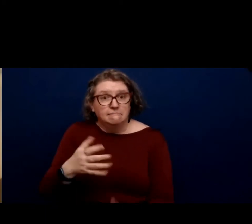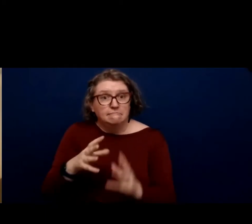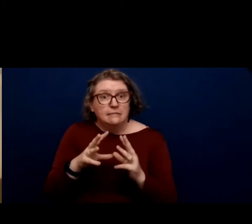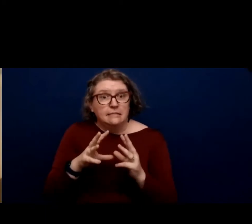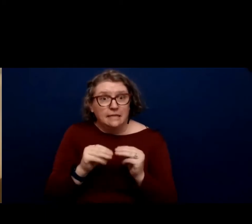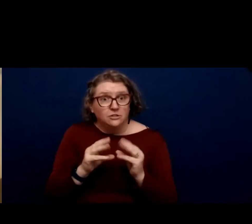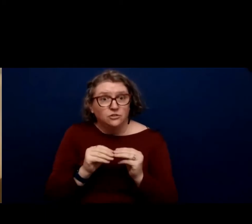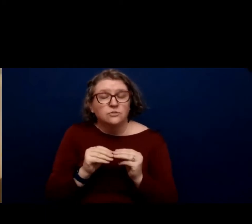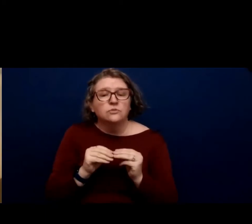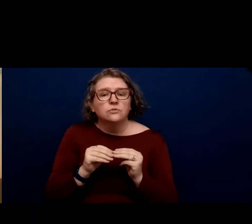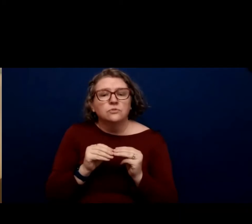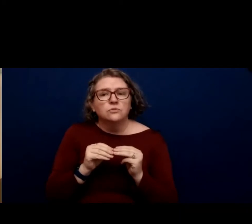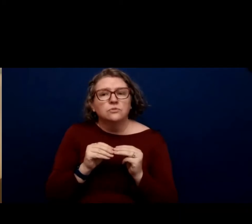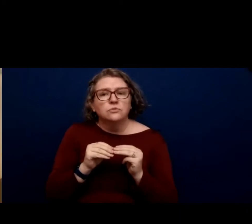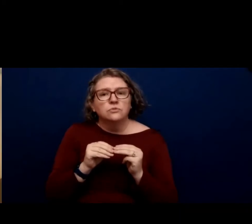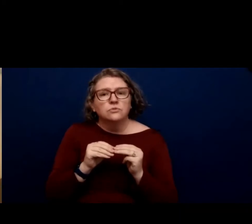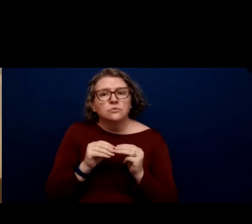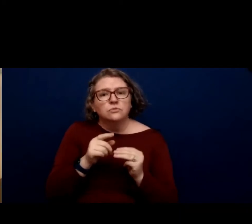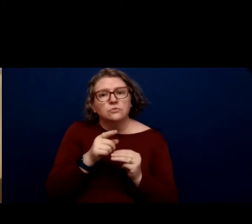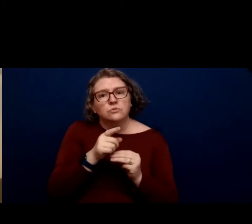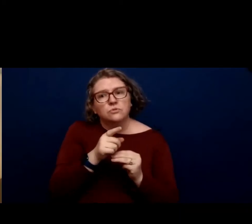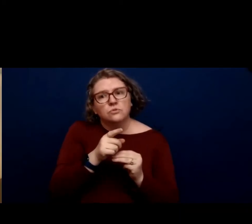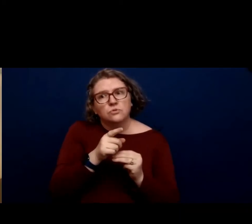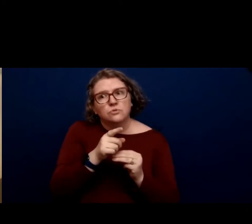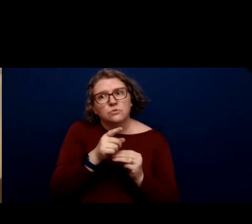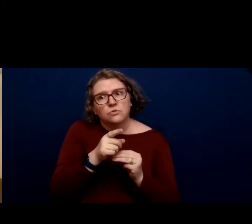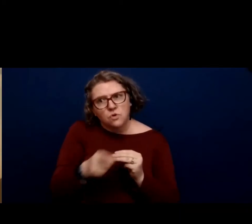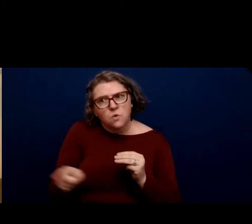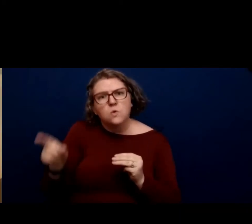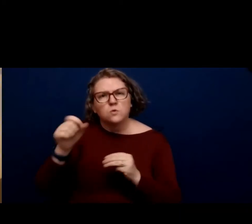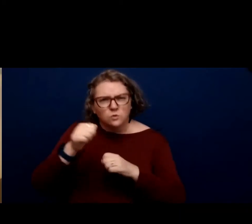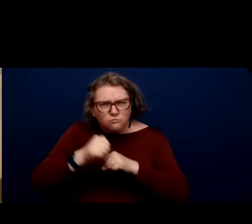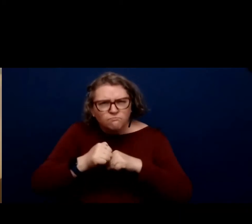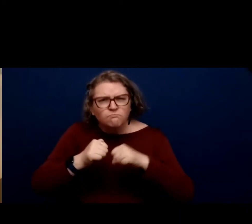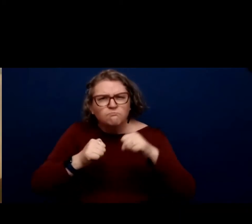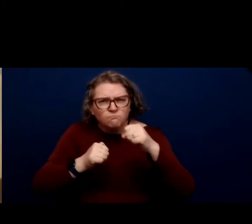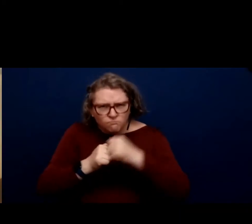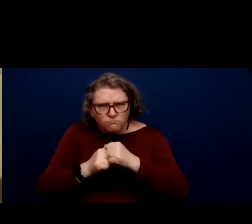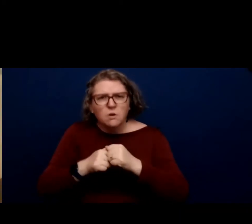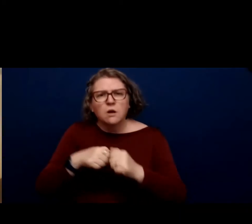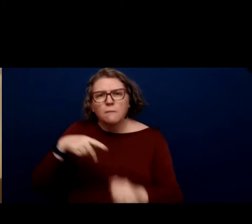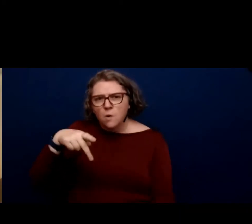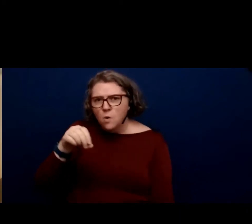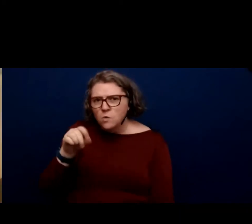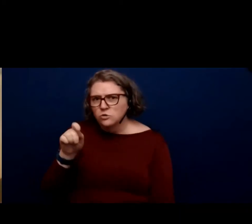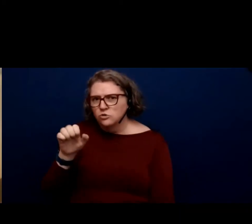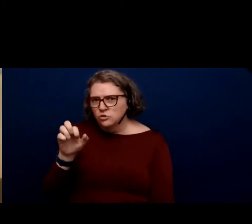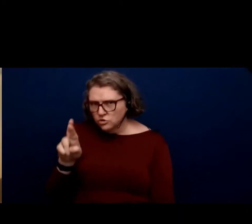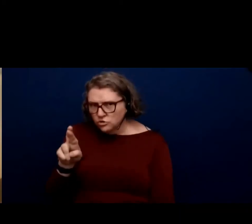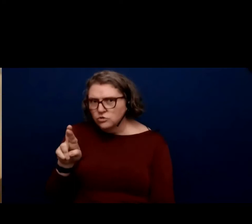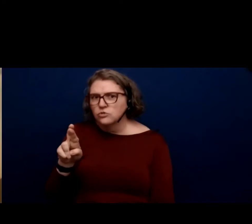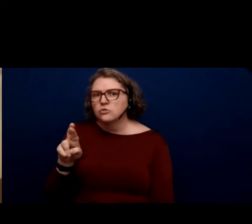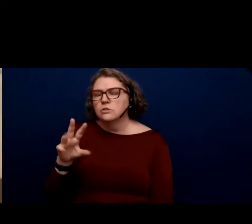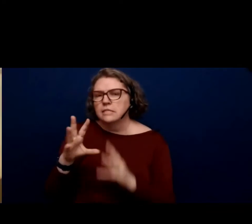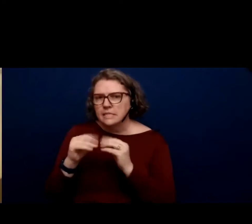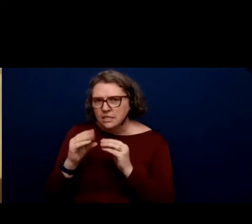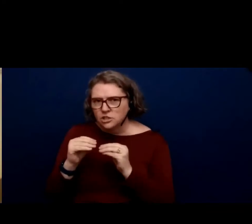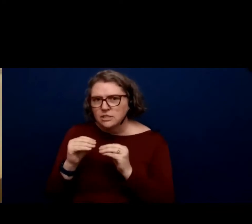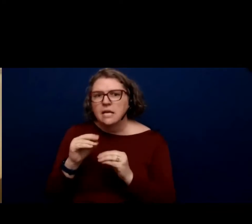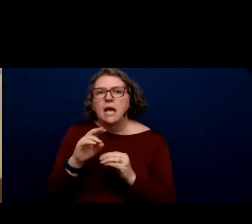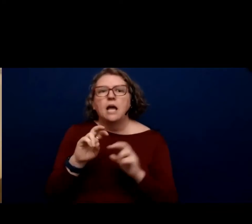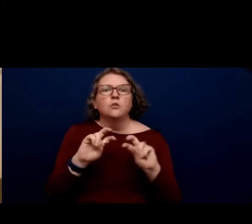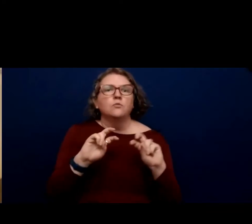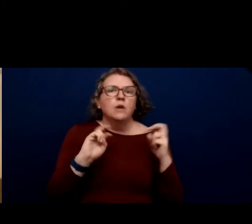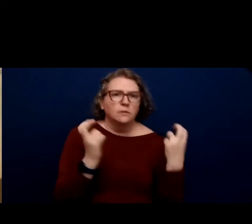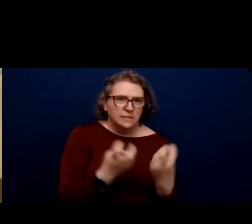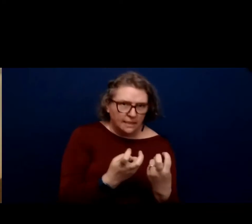Those that are structured poster sessions and structured round tables have that,